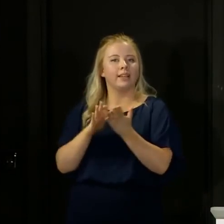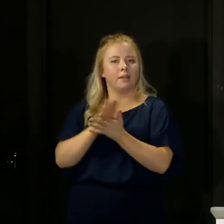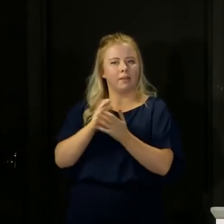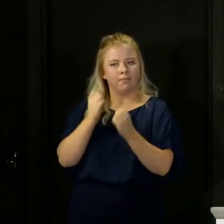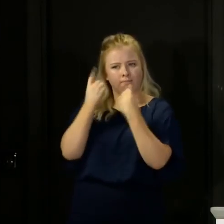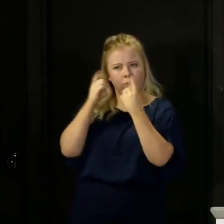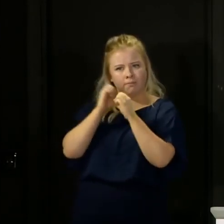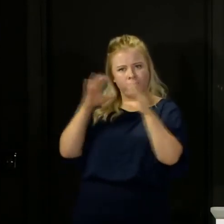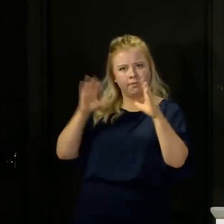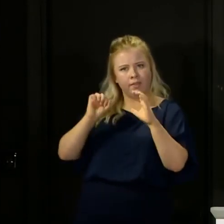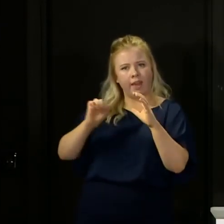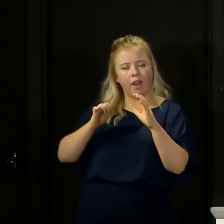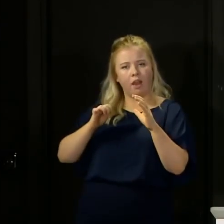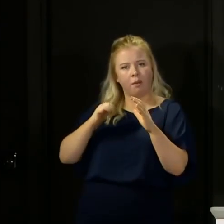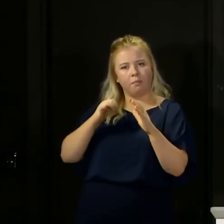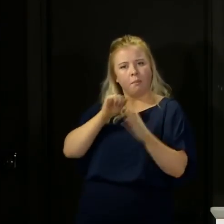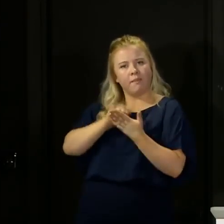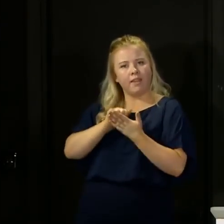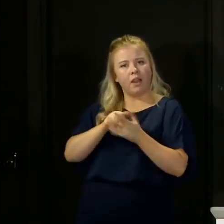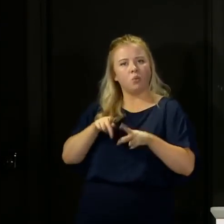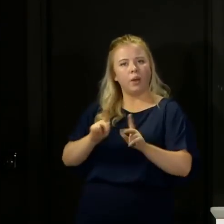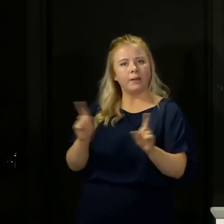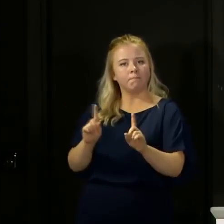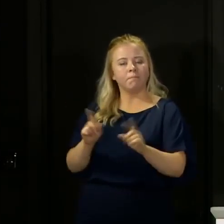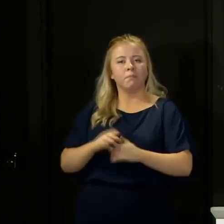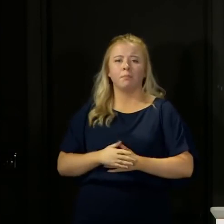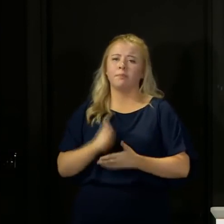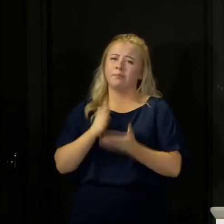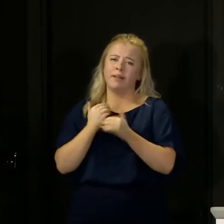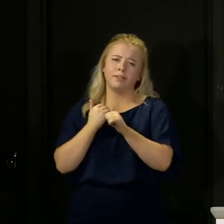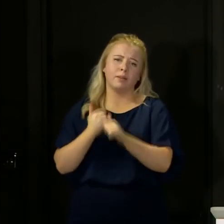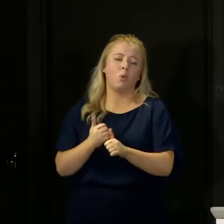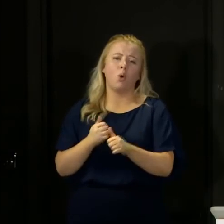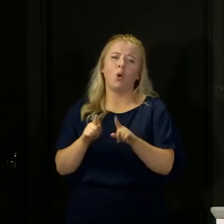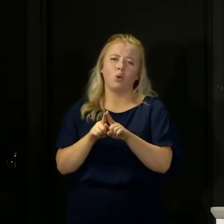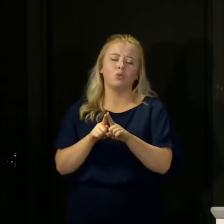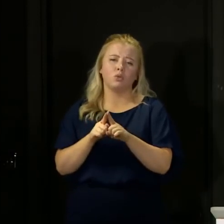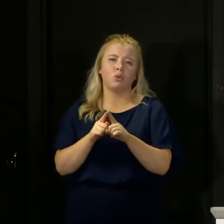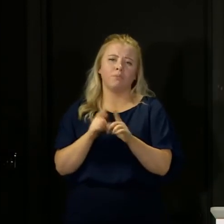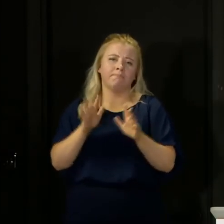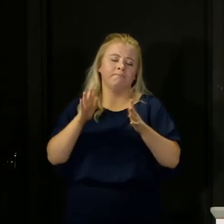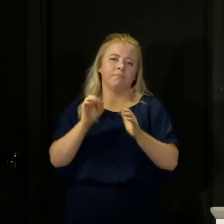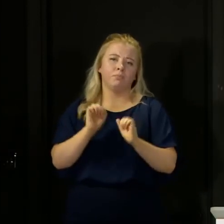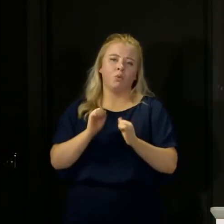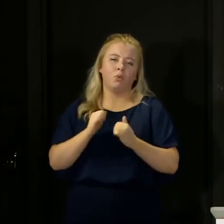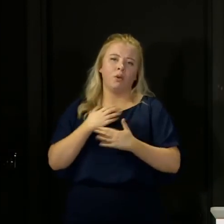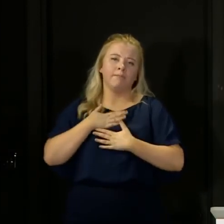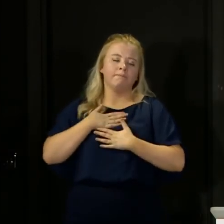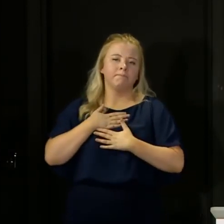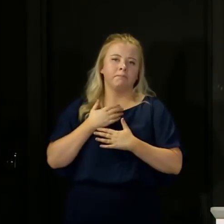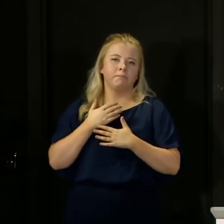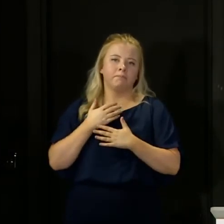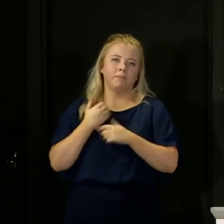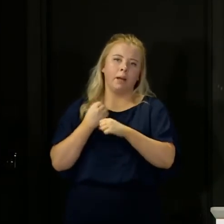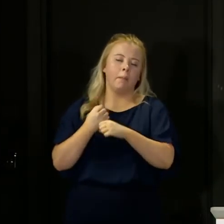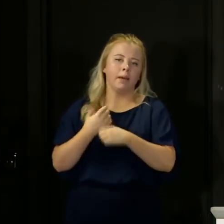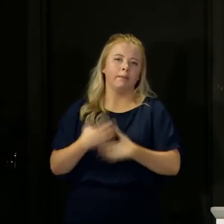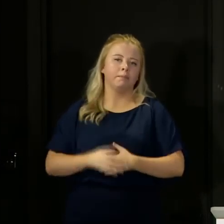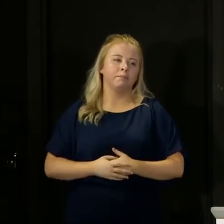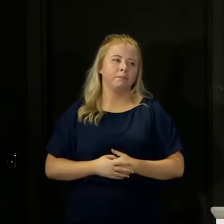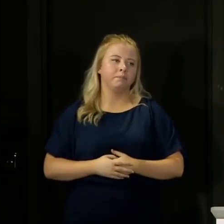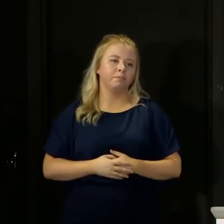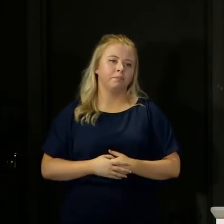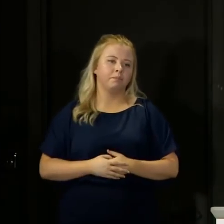that would be, but I certainly am supportive of and would applaud the sentiment behind the campaign that you've talked about today.